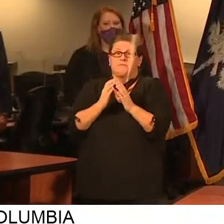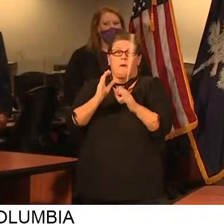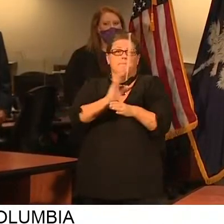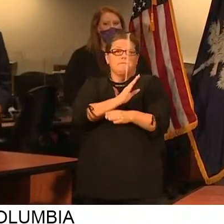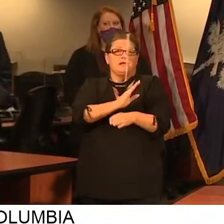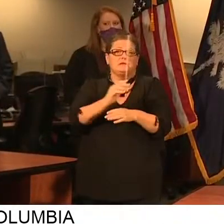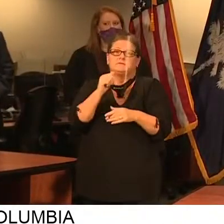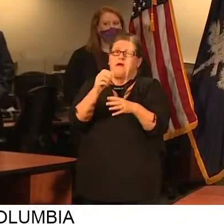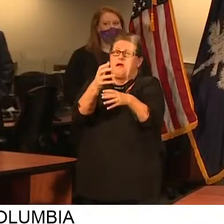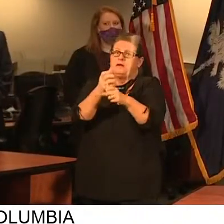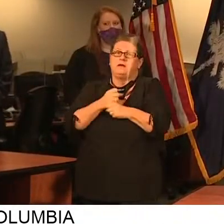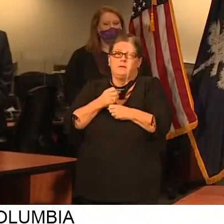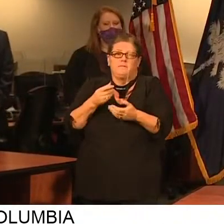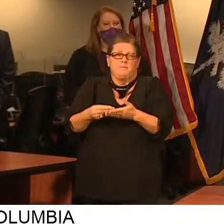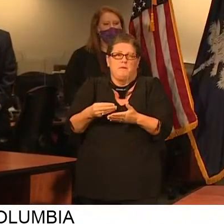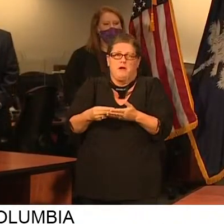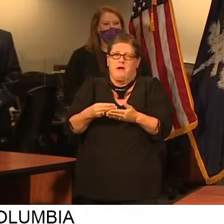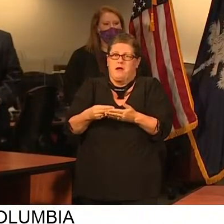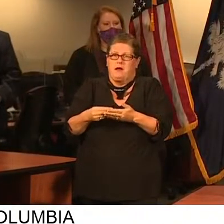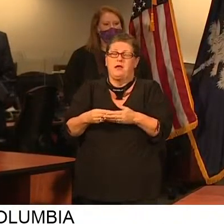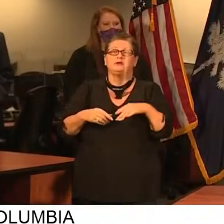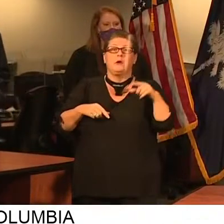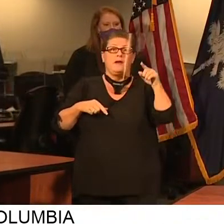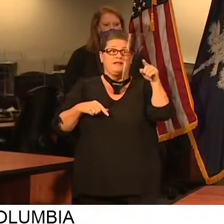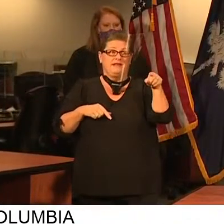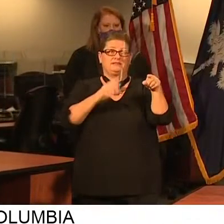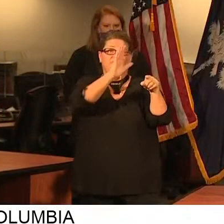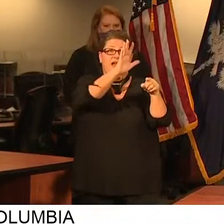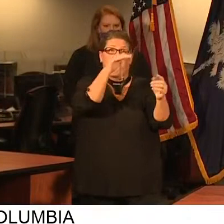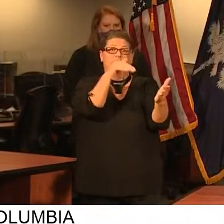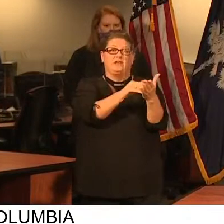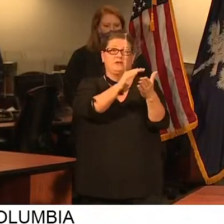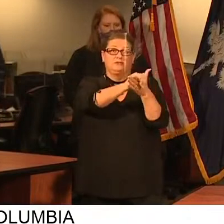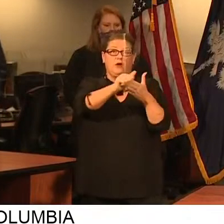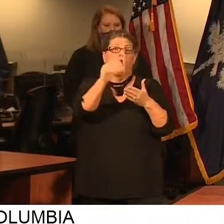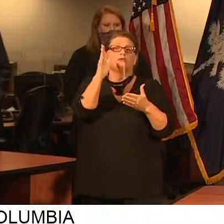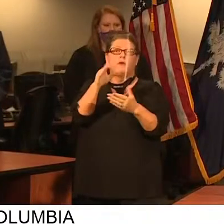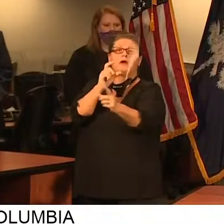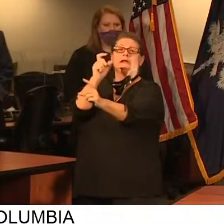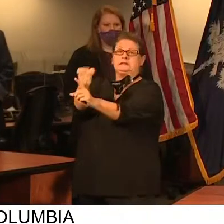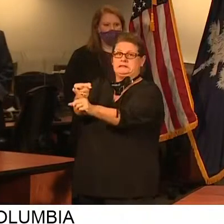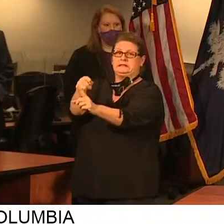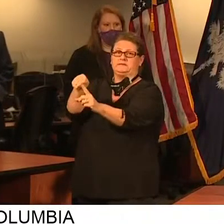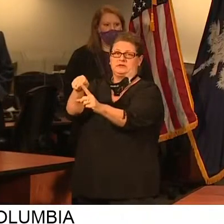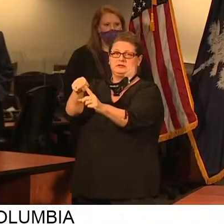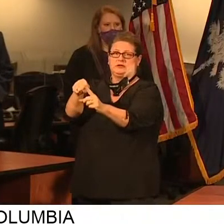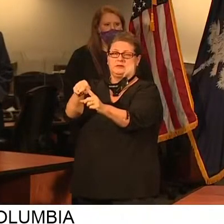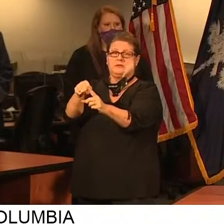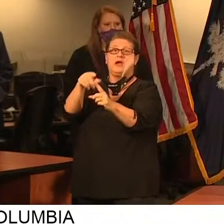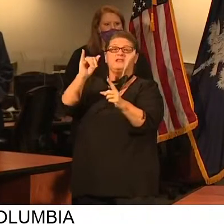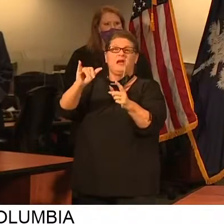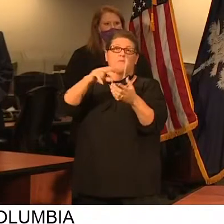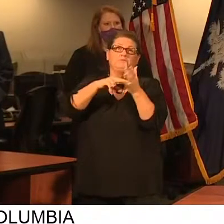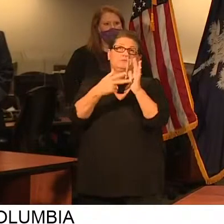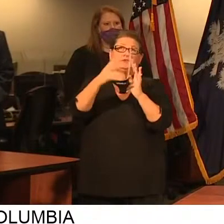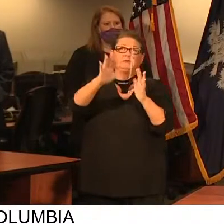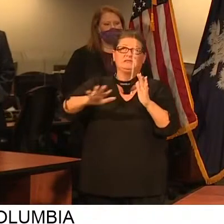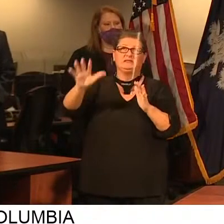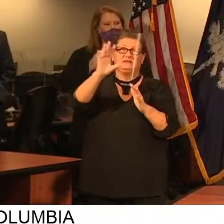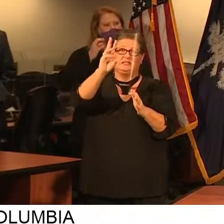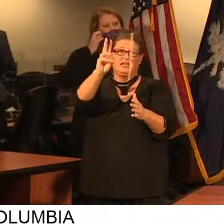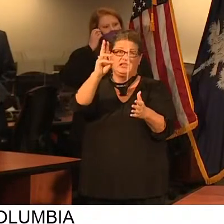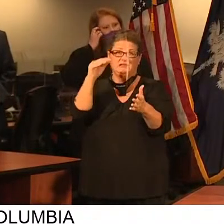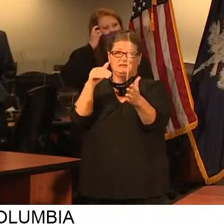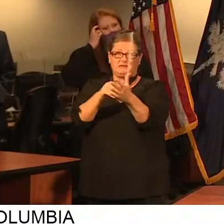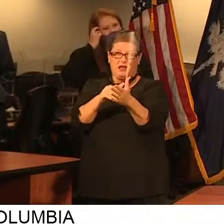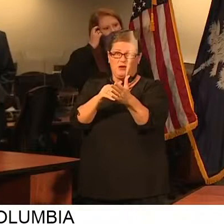receive that money. That would be enough money, that $30 million, to provide 6,000 small businesses in our